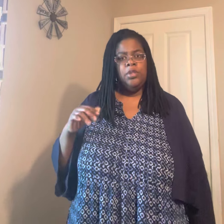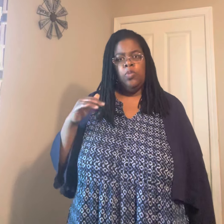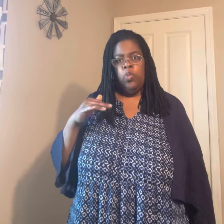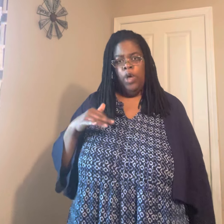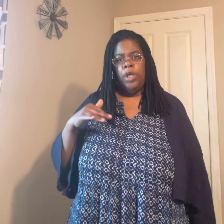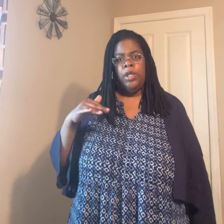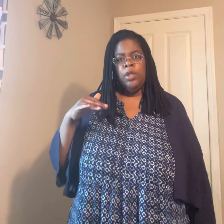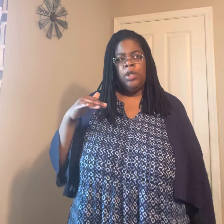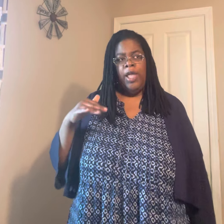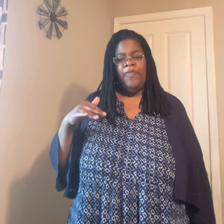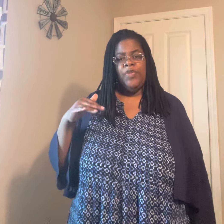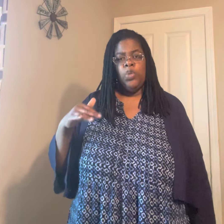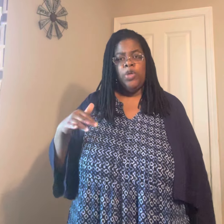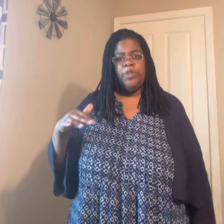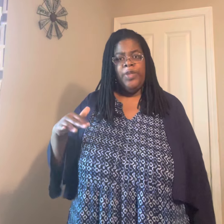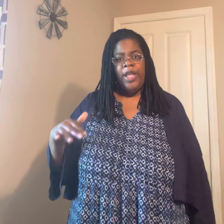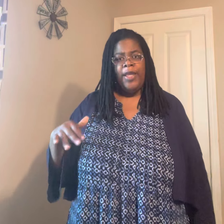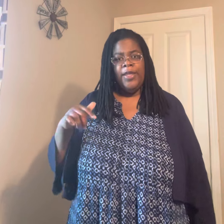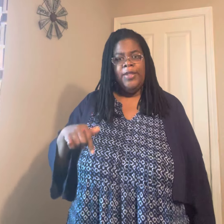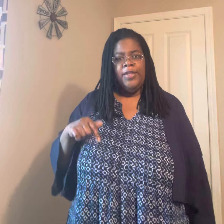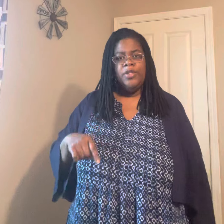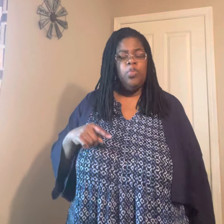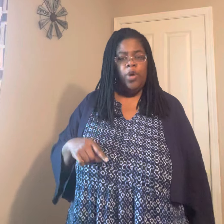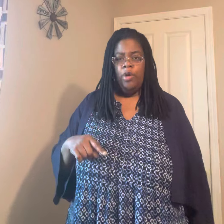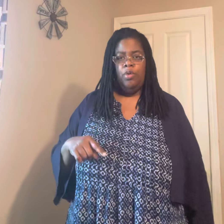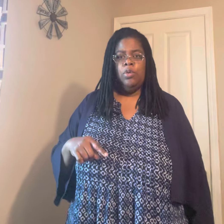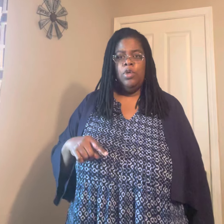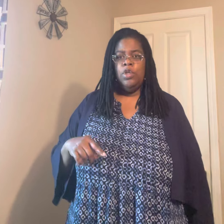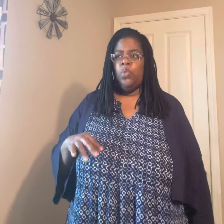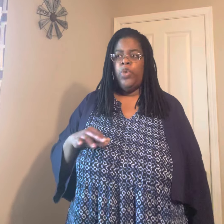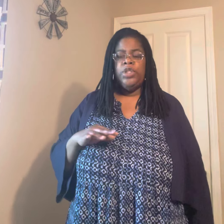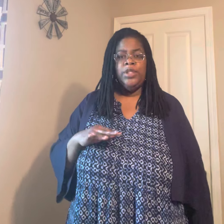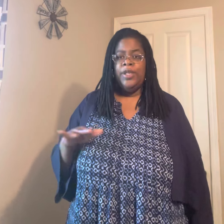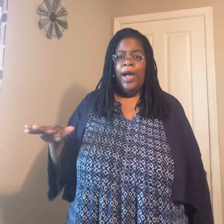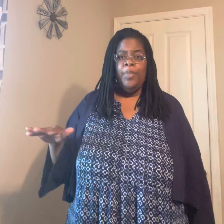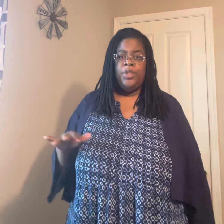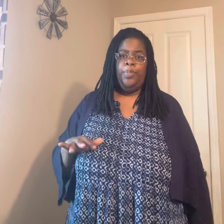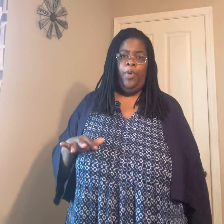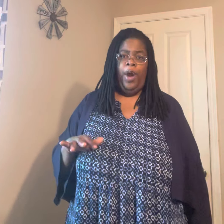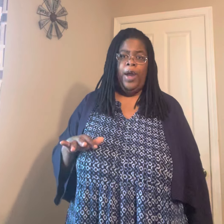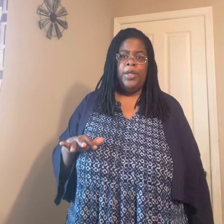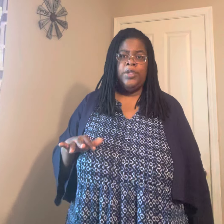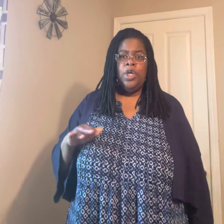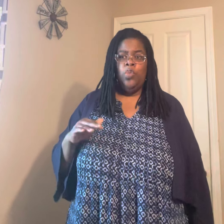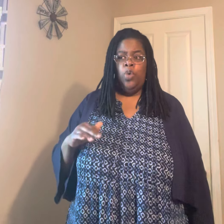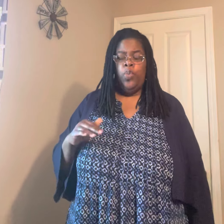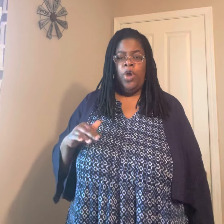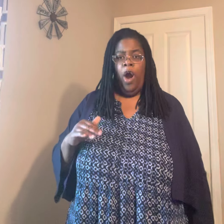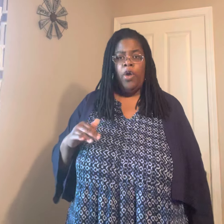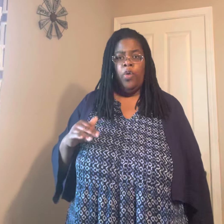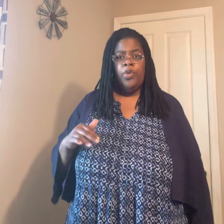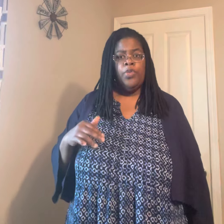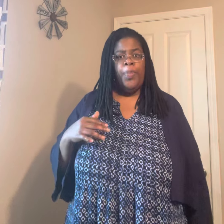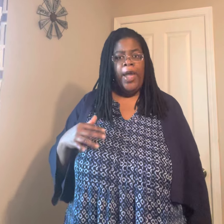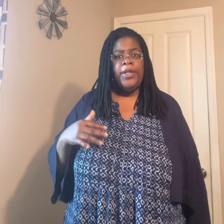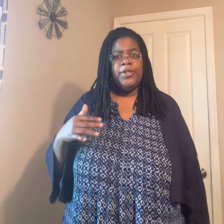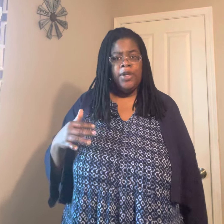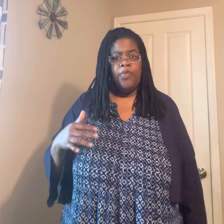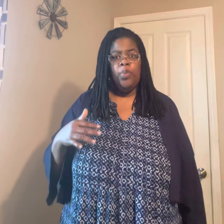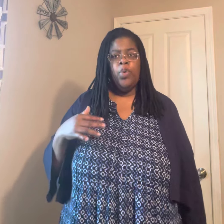what life is going to be like in this world. So we should not be surprised when we are going through pain and suffering, when